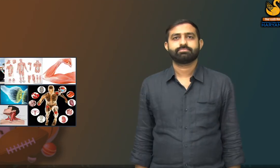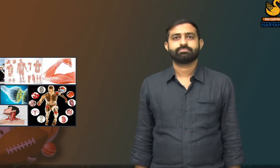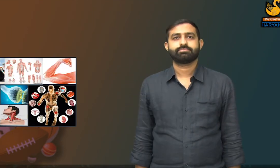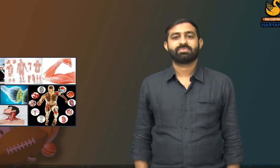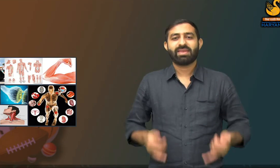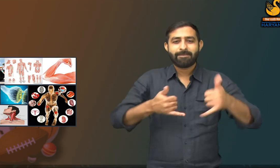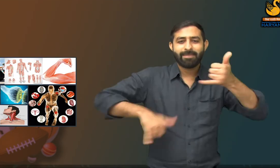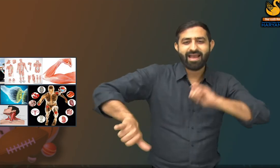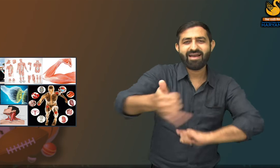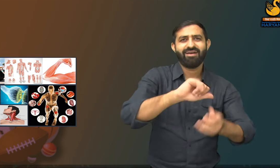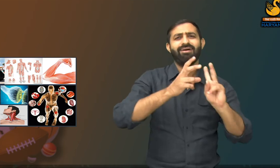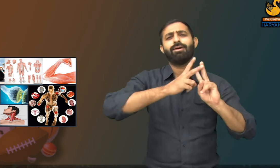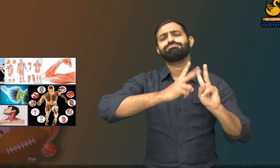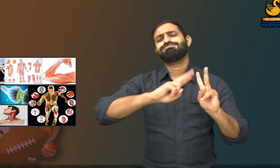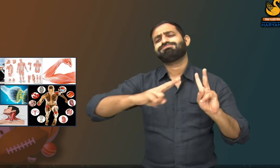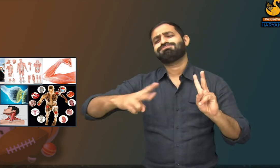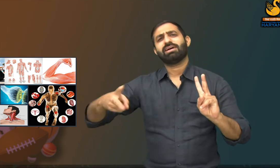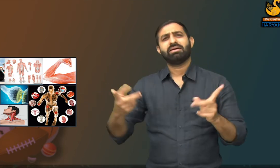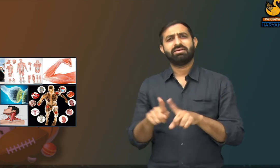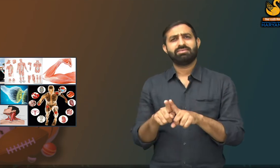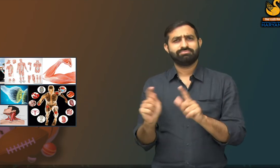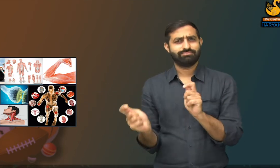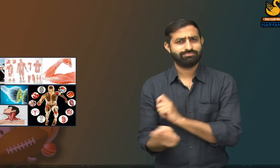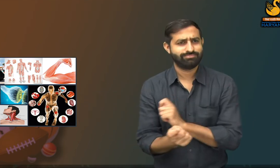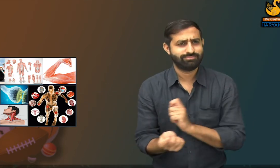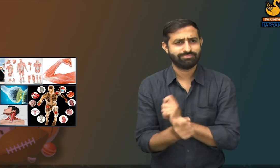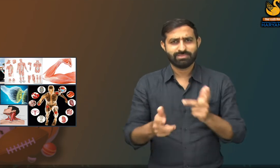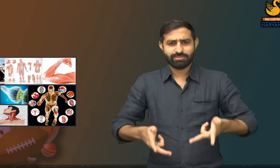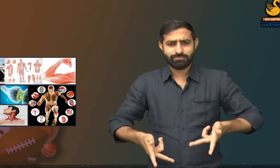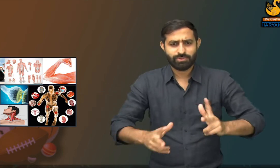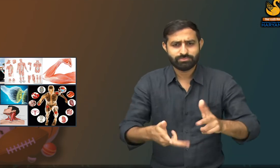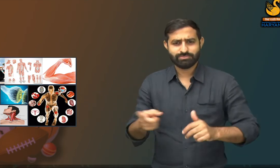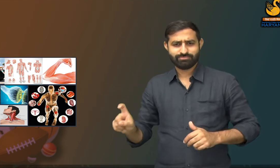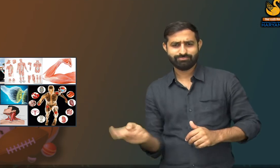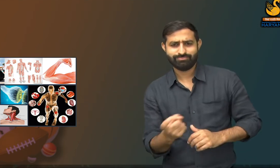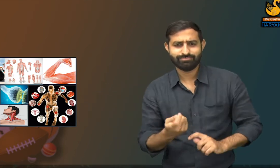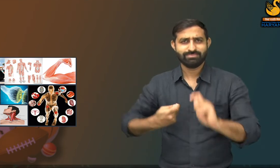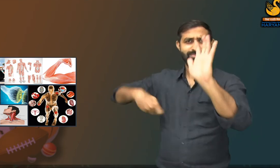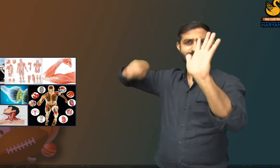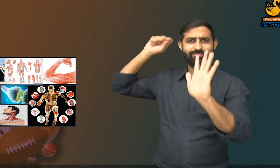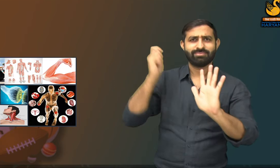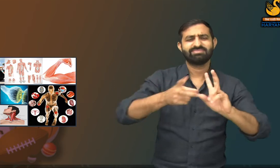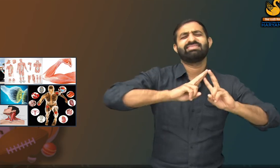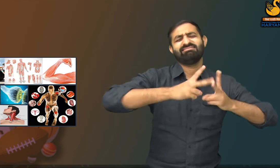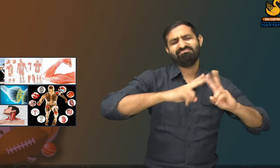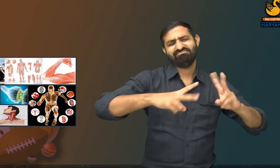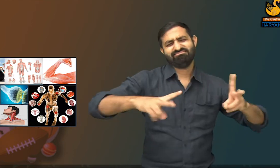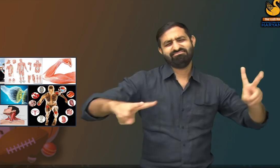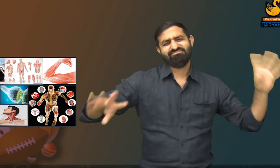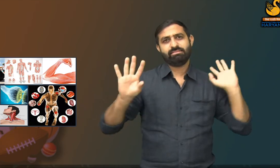The study of anatomy and physiology helps in evaluation of a player's capacity. Different players